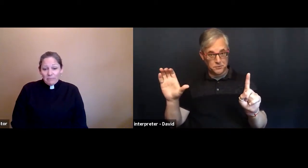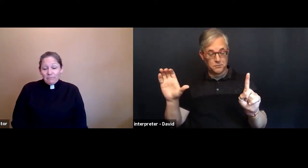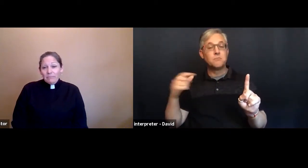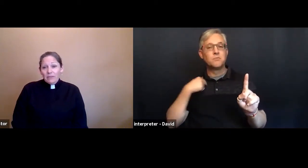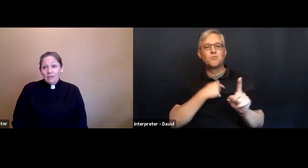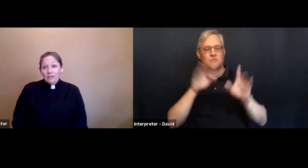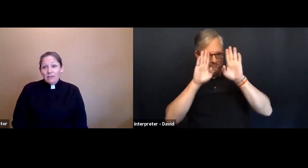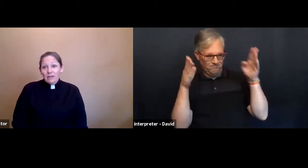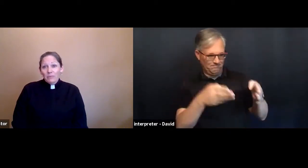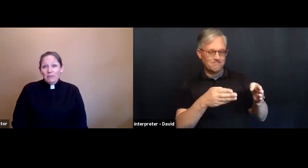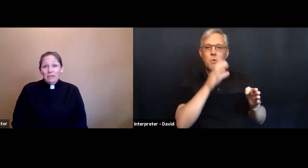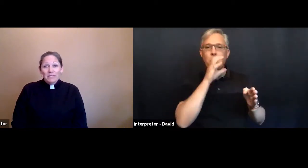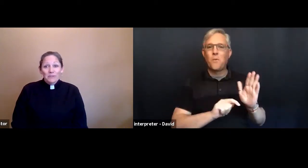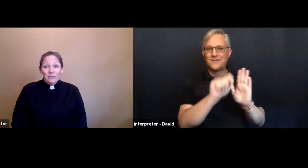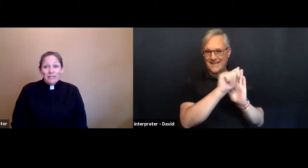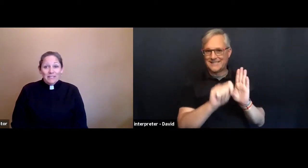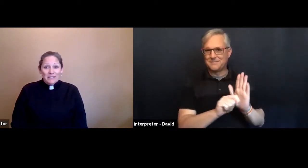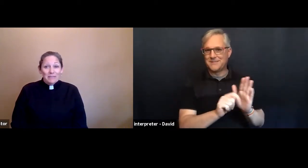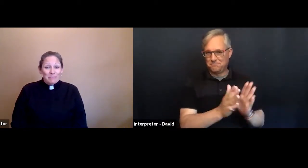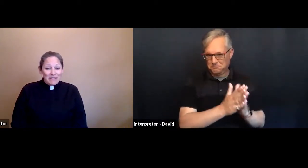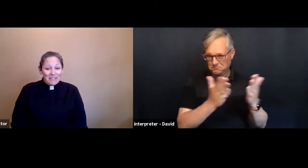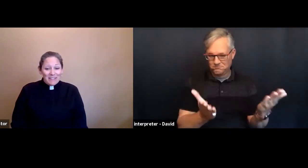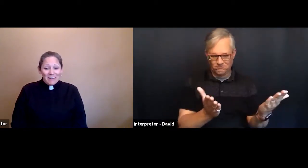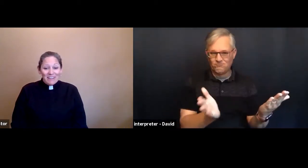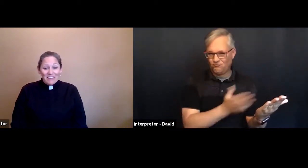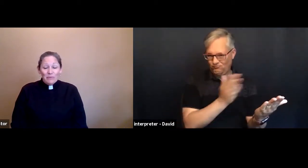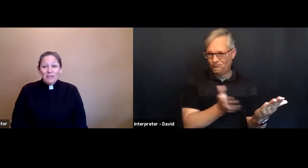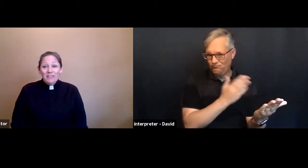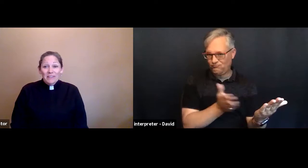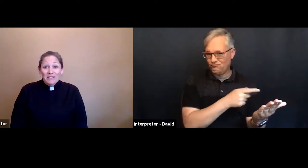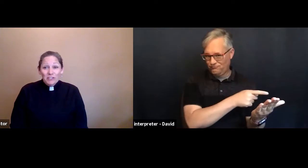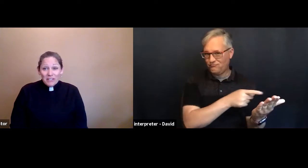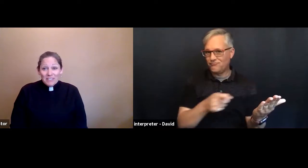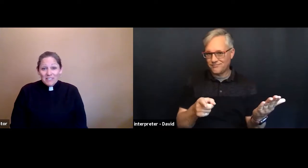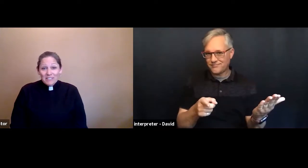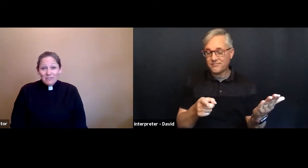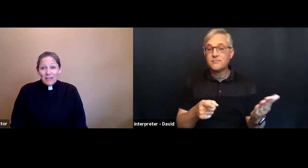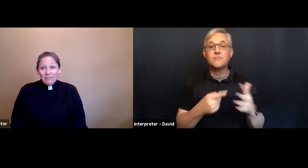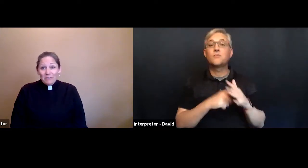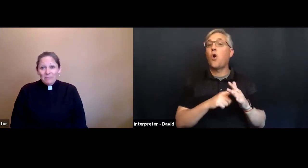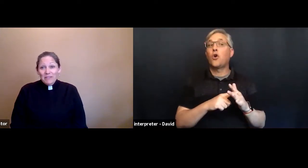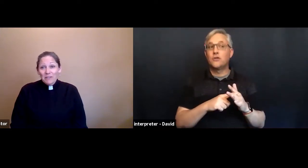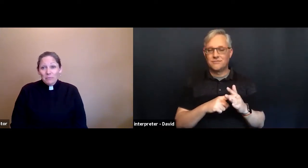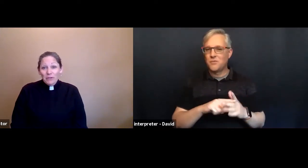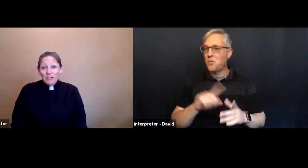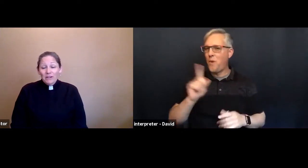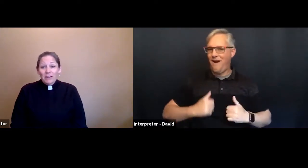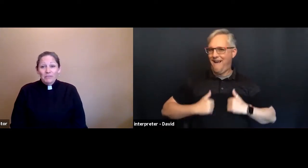And we read stories beginning with the genesis of life in the book of